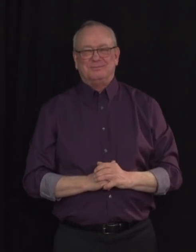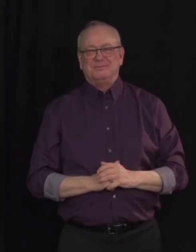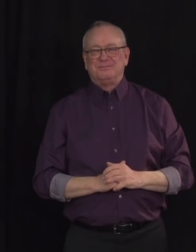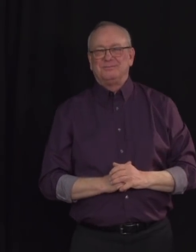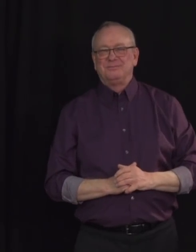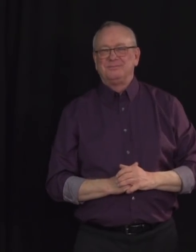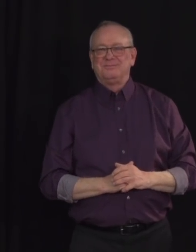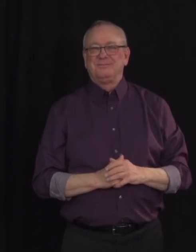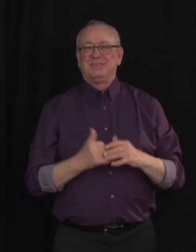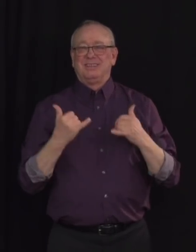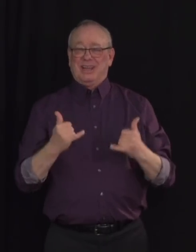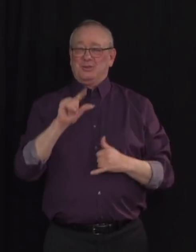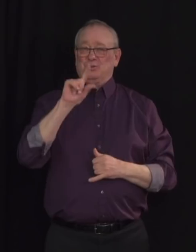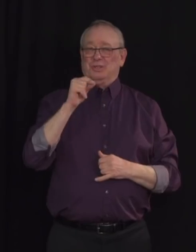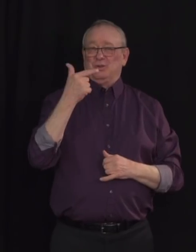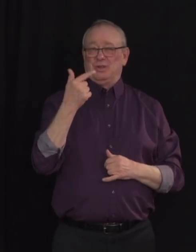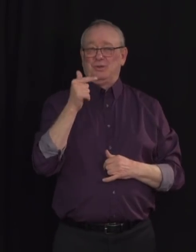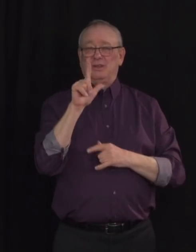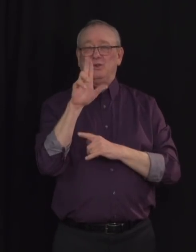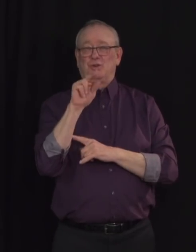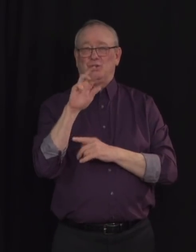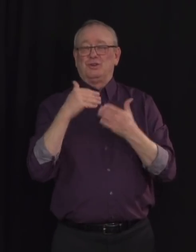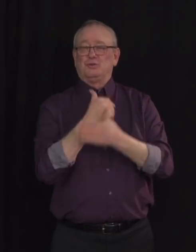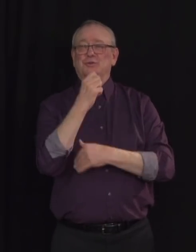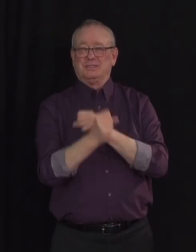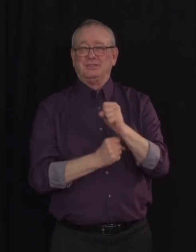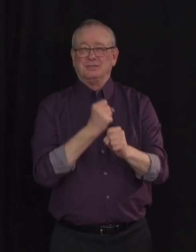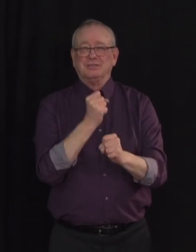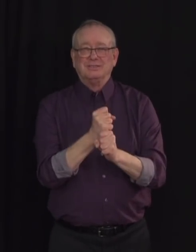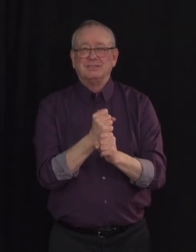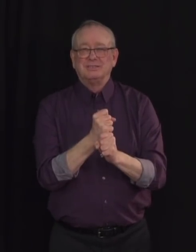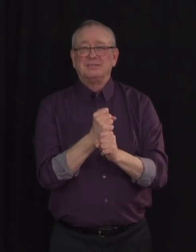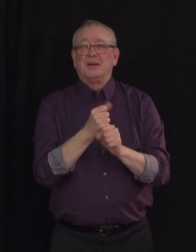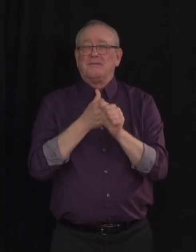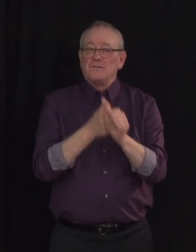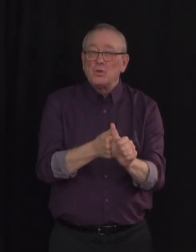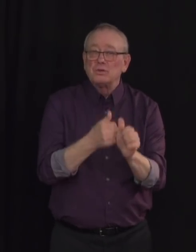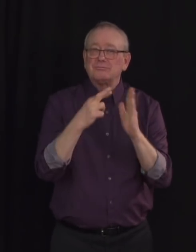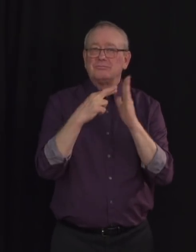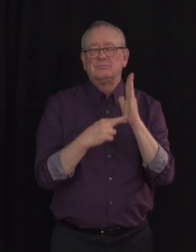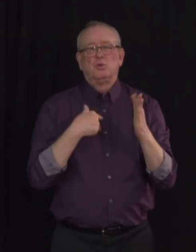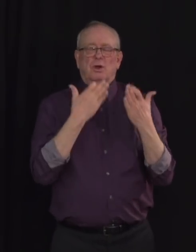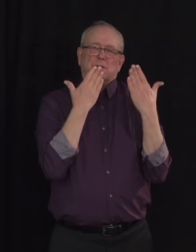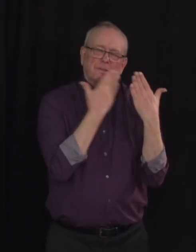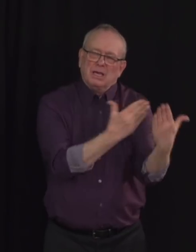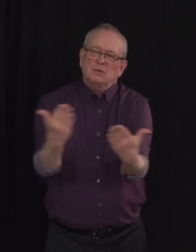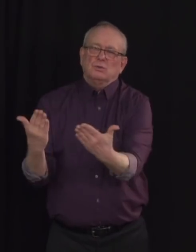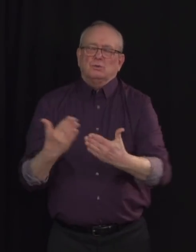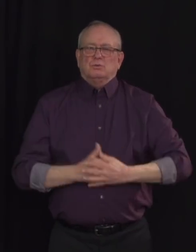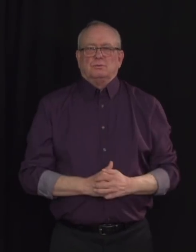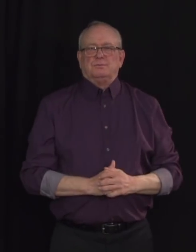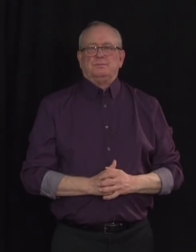2021 Lunar New Year for continuing to prevent the spread of COVID-19. Turning to today's update,